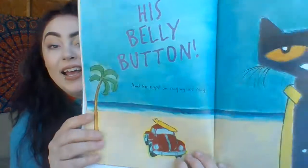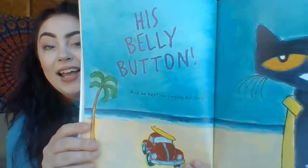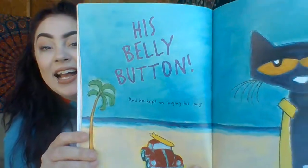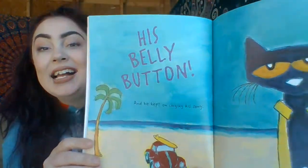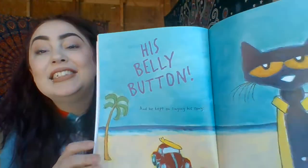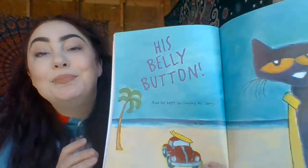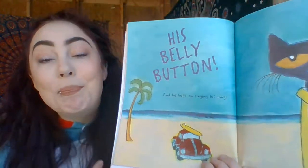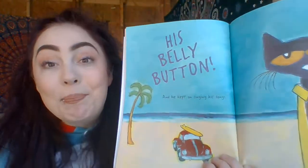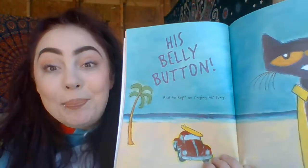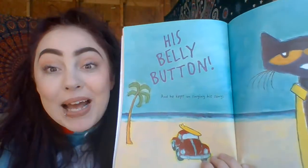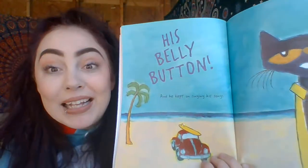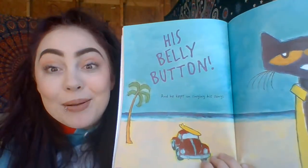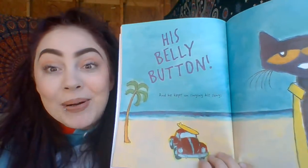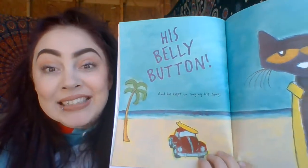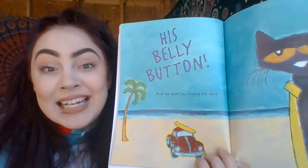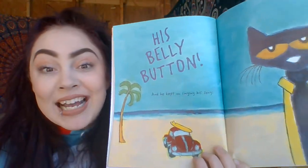His belly button!